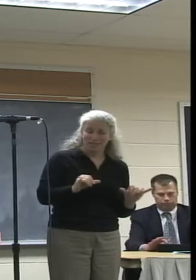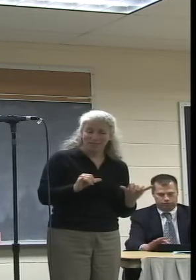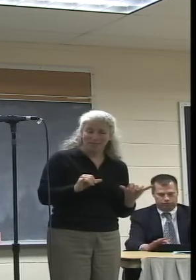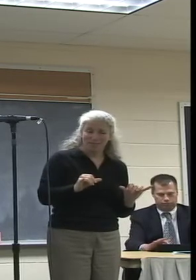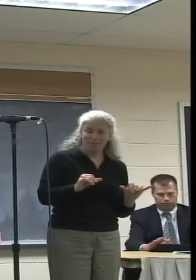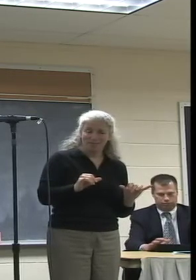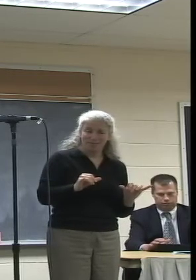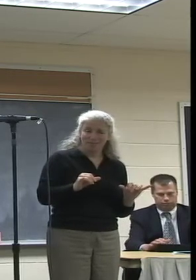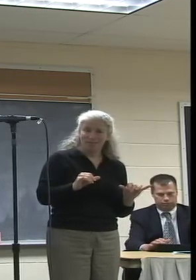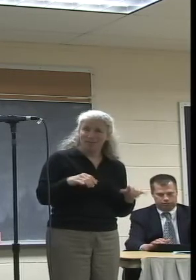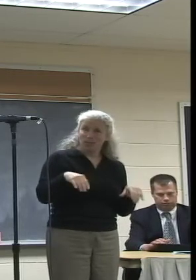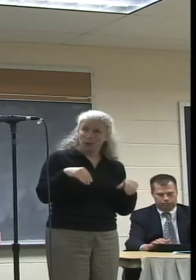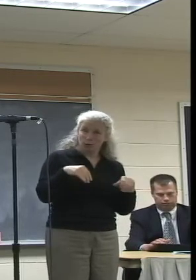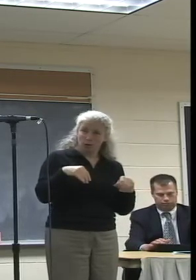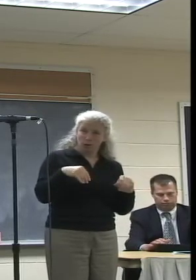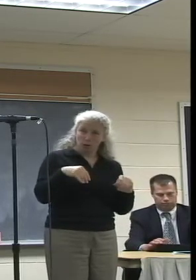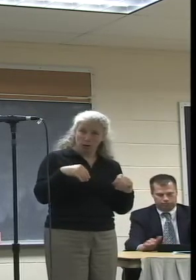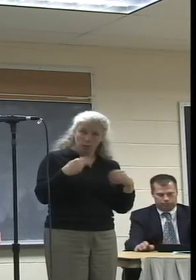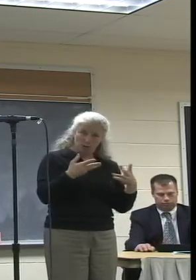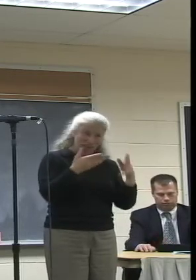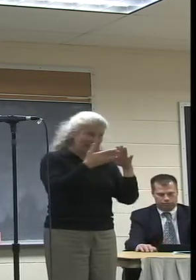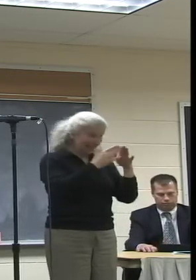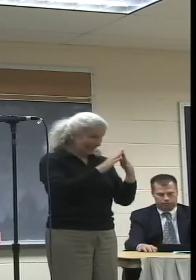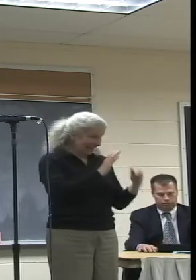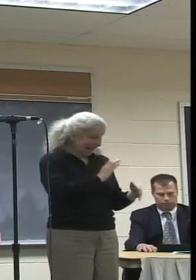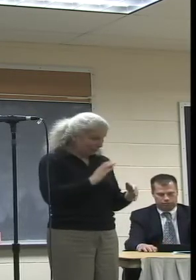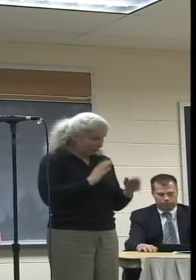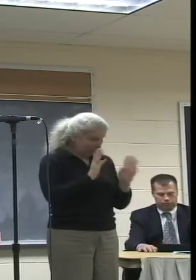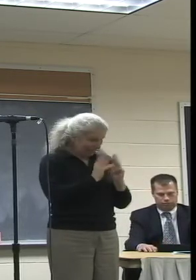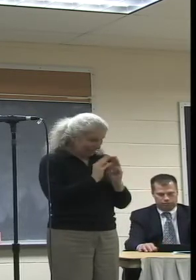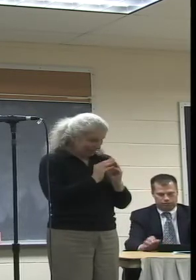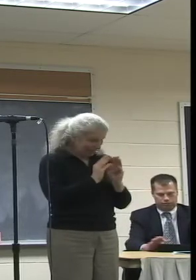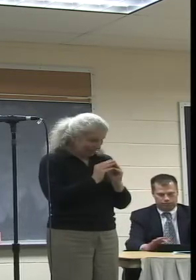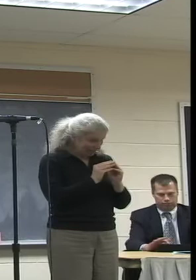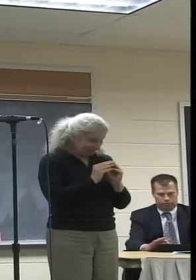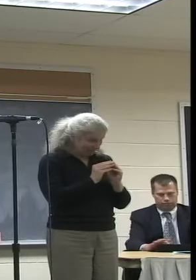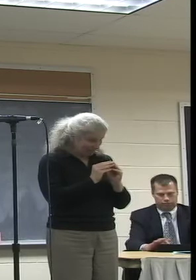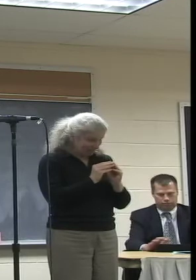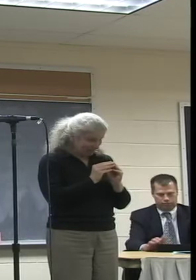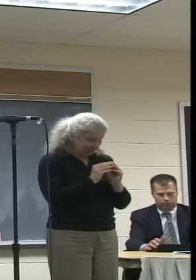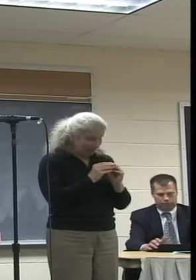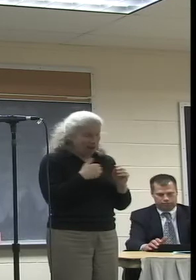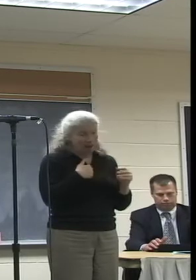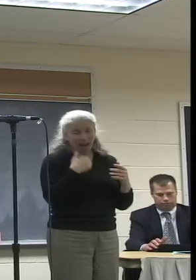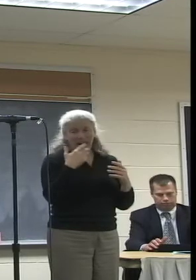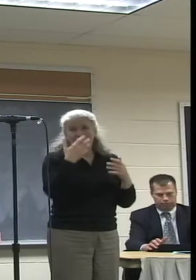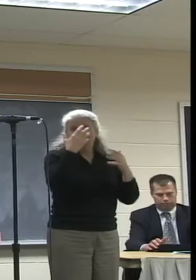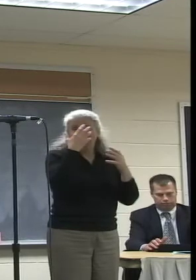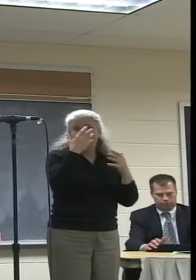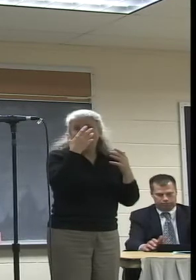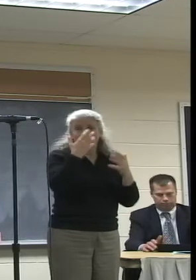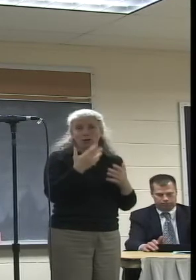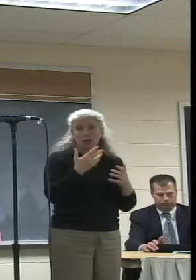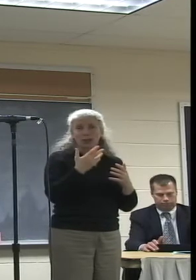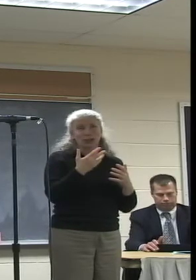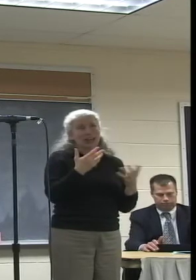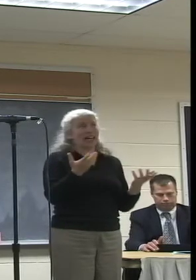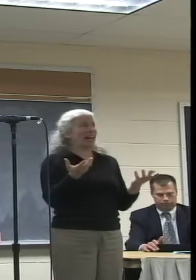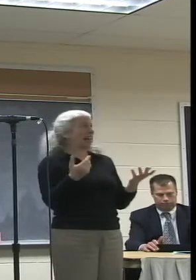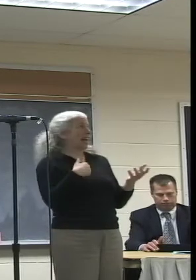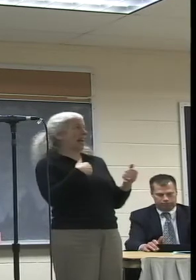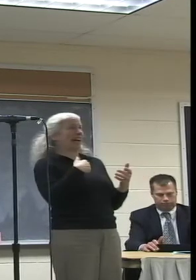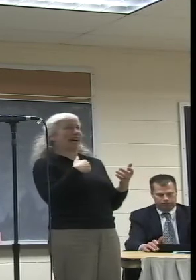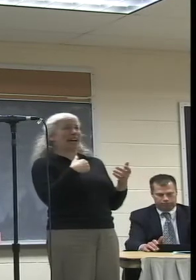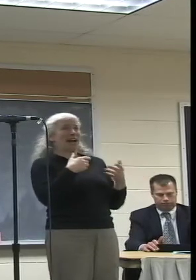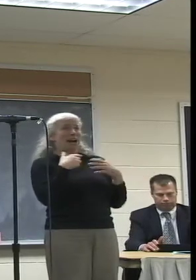to provide the city council meetings where I, I'm unfortunately reflecting light. But the fact is